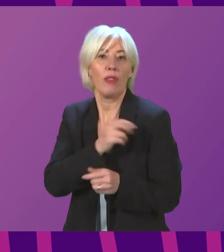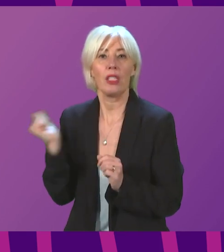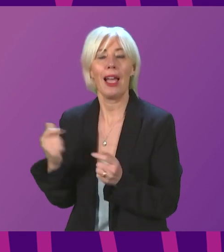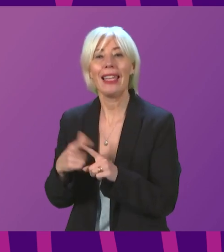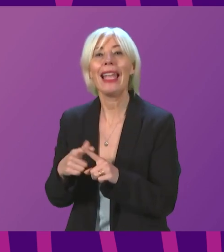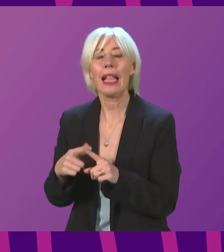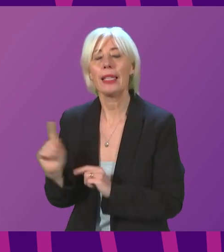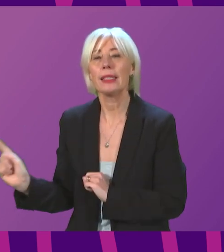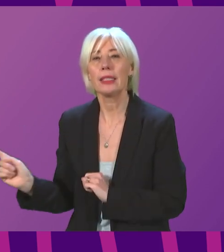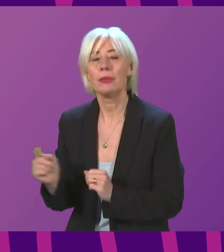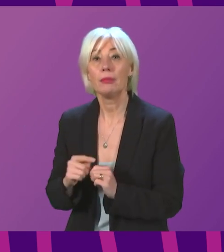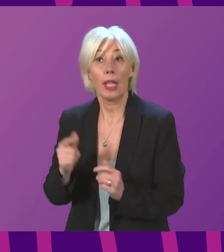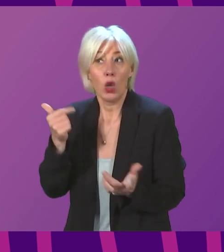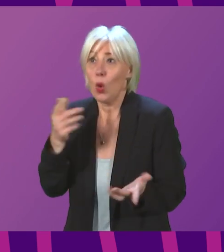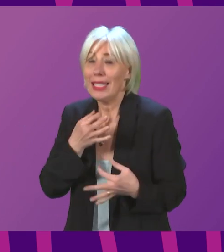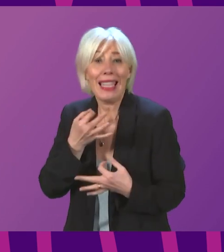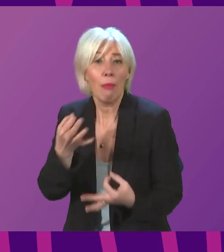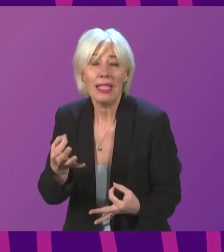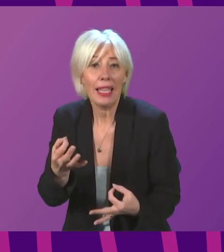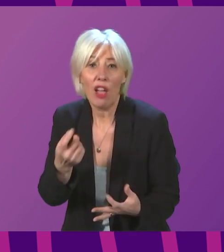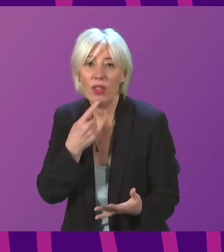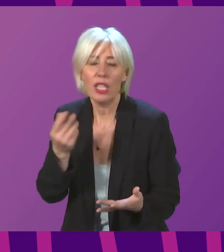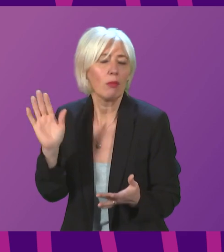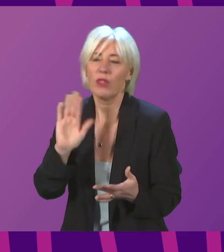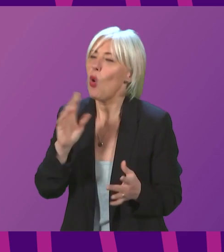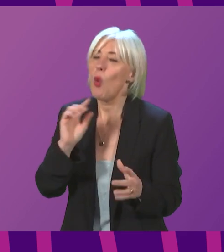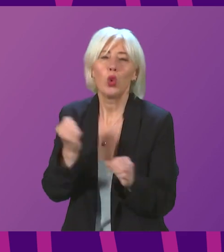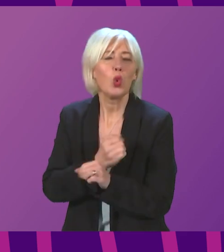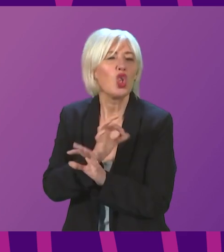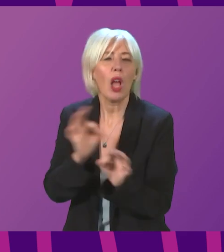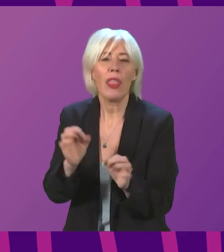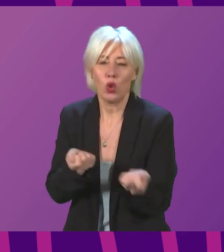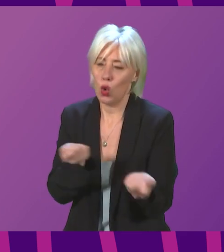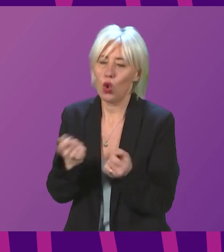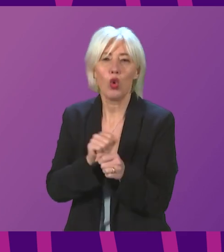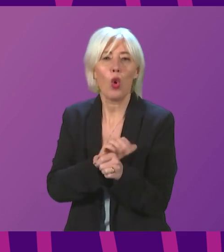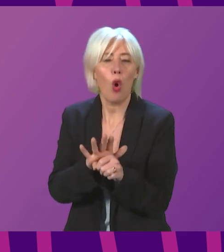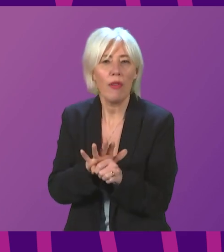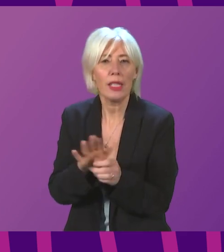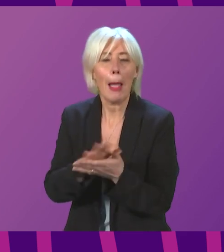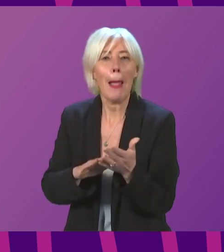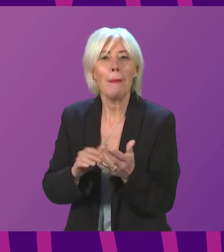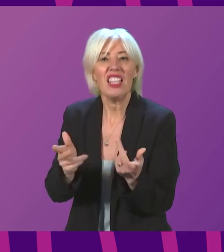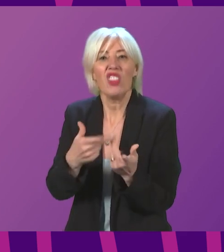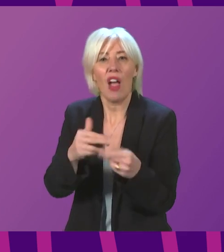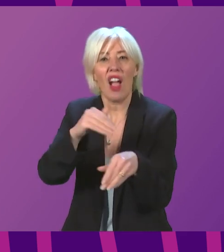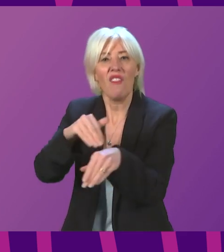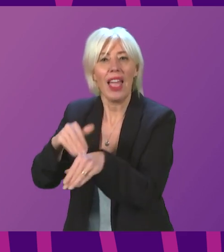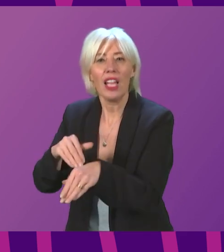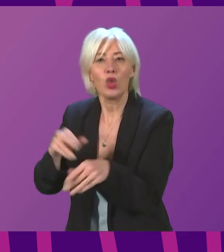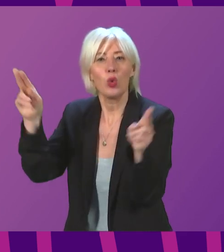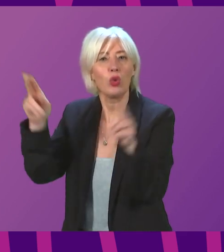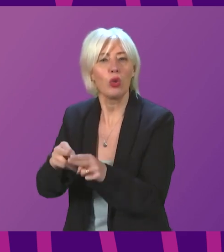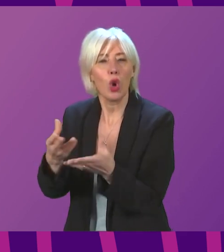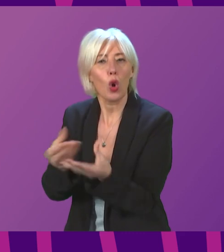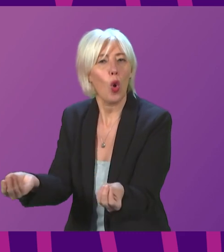myself in this to think that that if we just did not take steps to control COVID we would somehow escape these other impacts. That is not